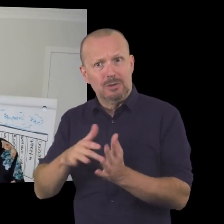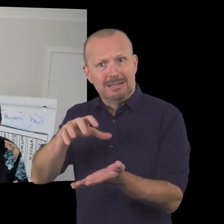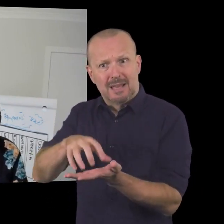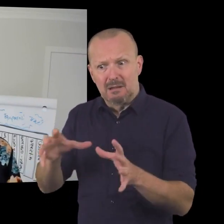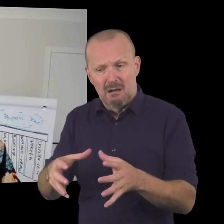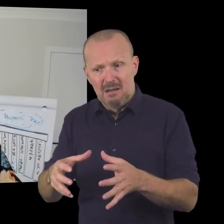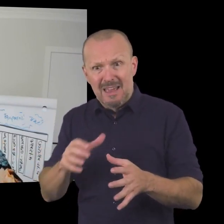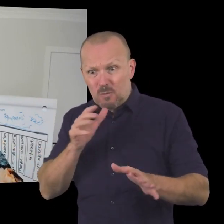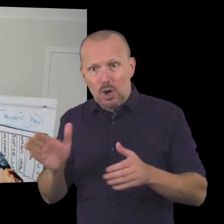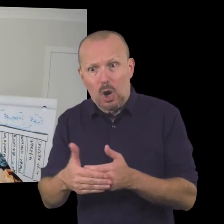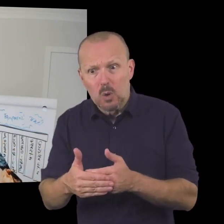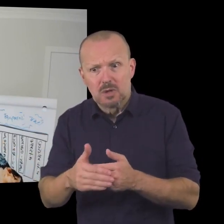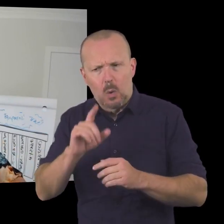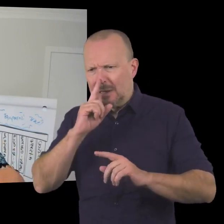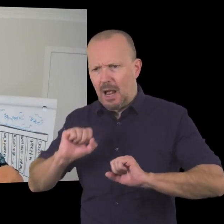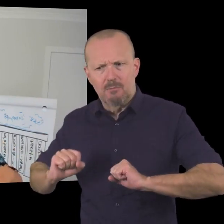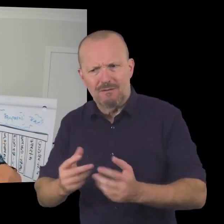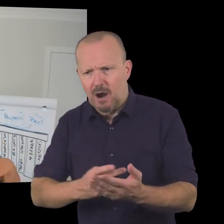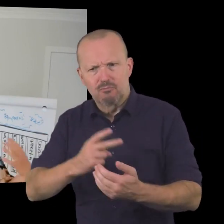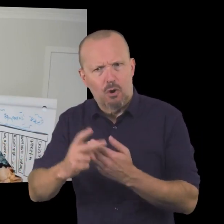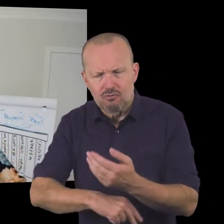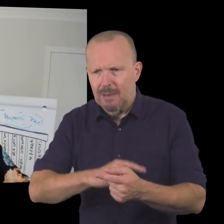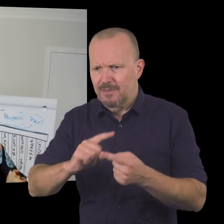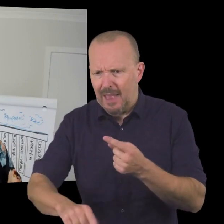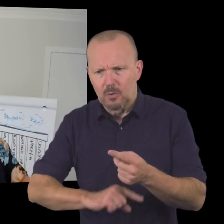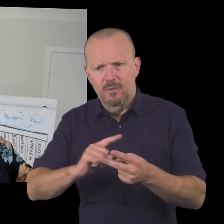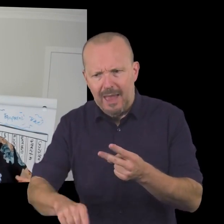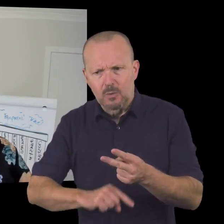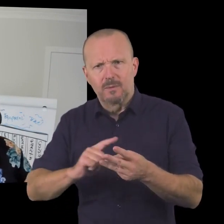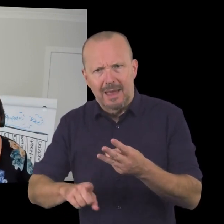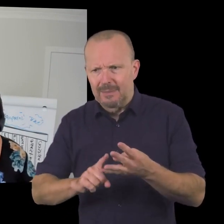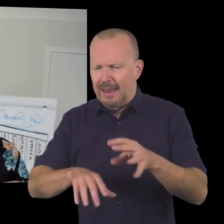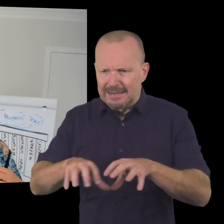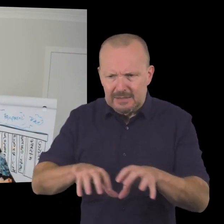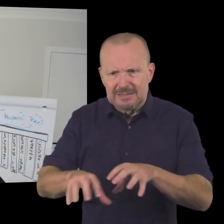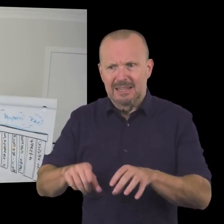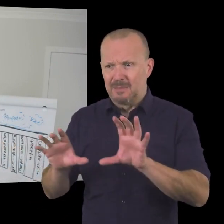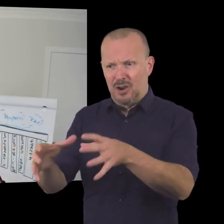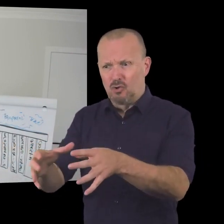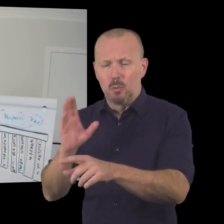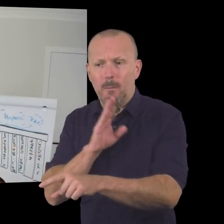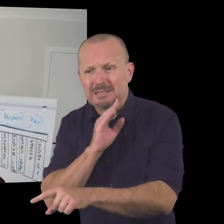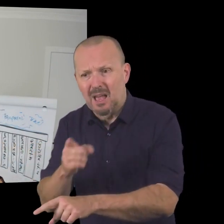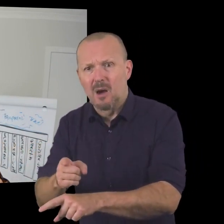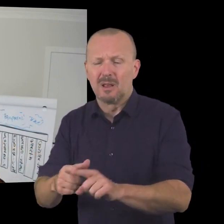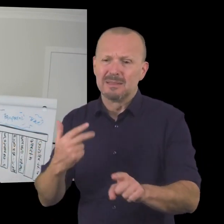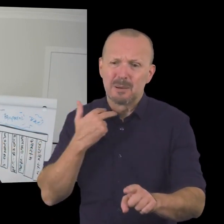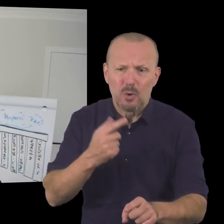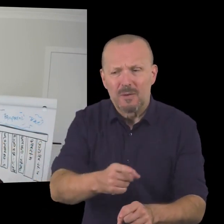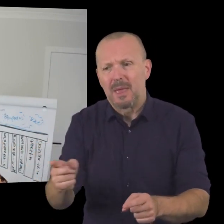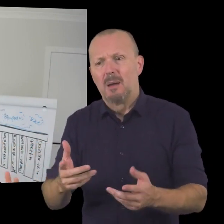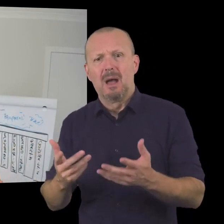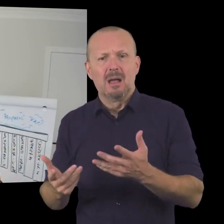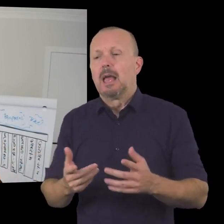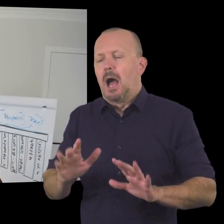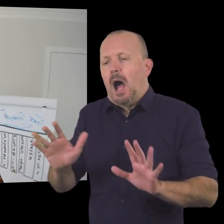closed our doors you know we wouldn't be able to do this program or this program or this program or you know there's this activity and that group of people wouldn't